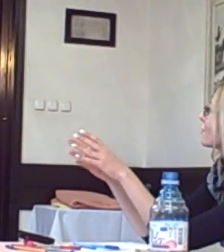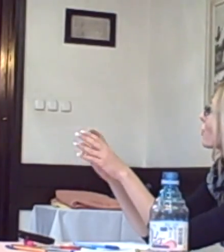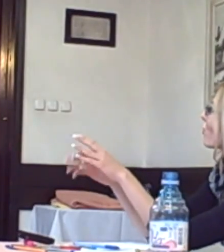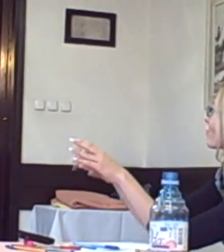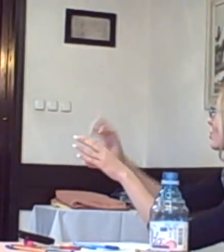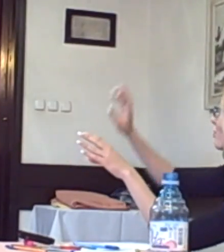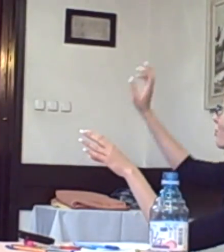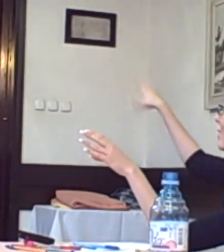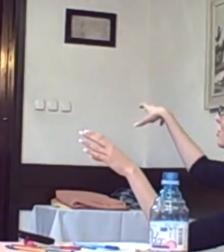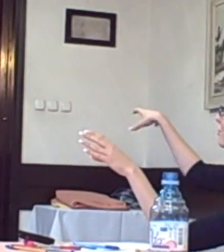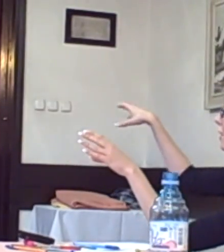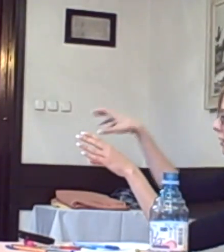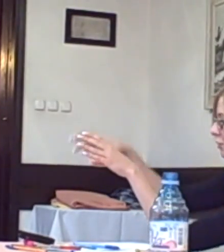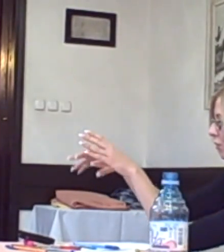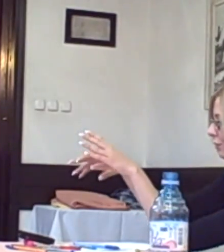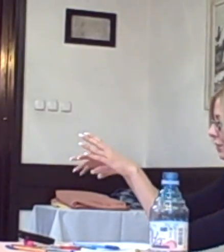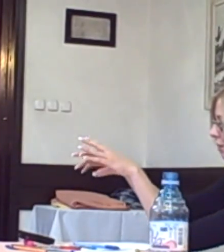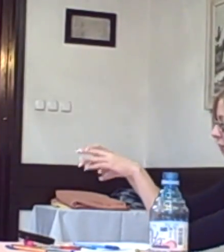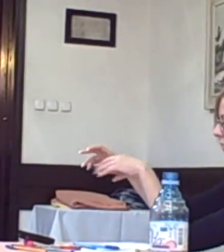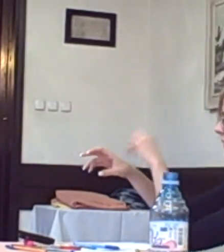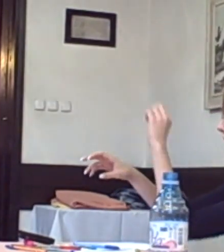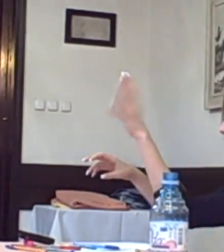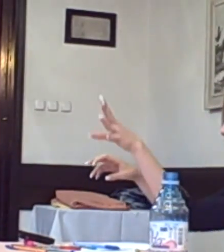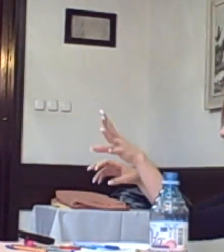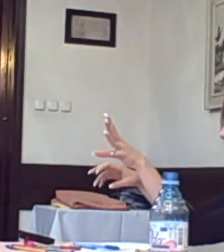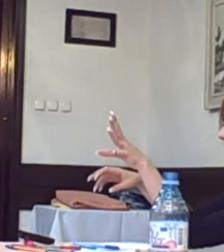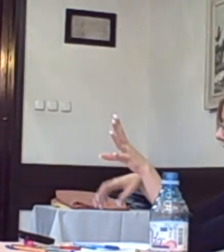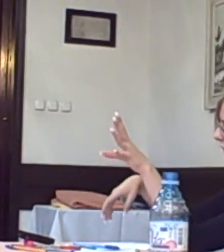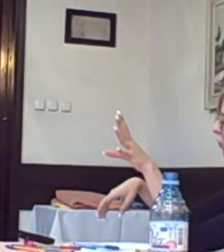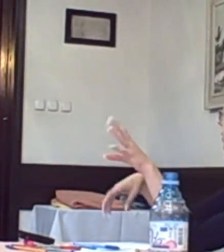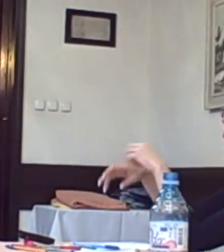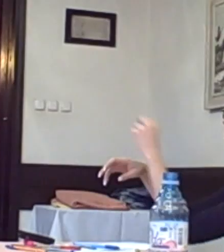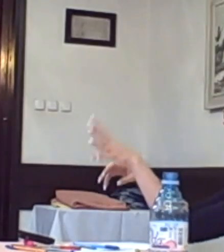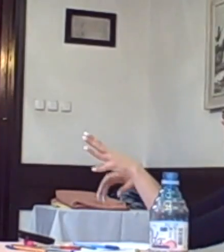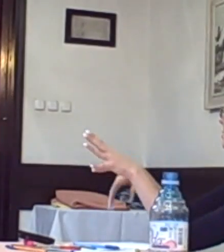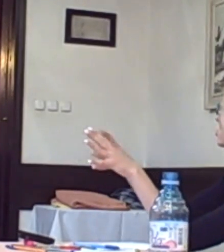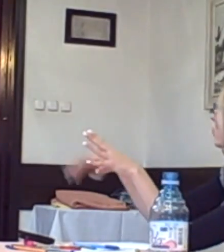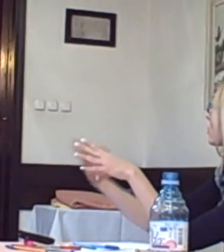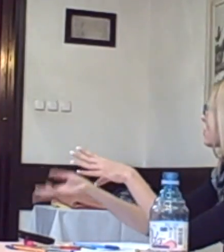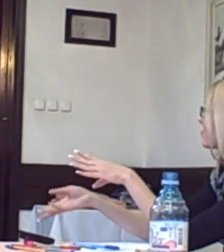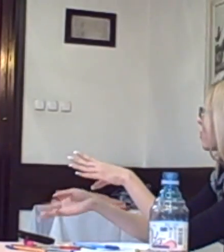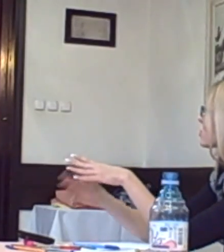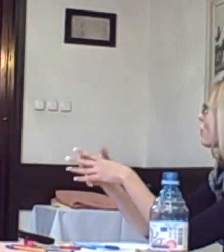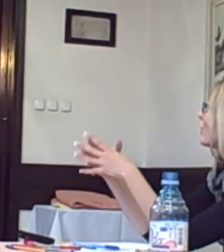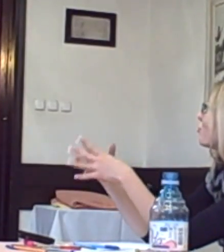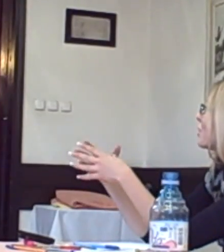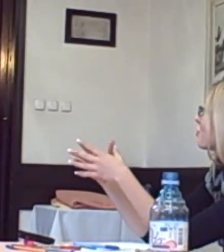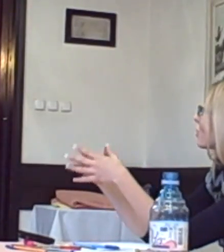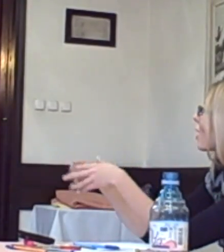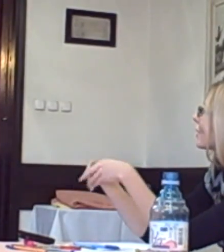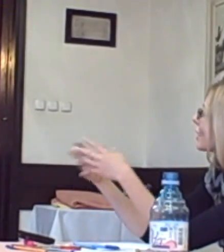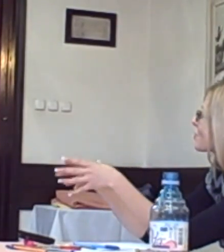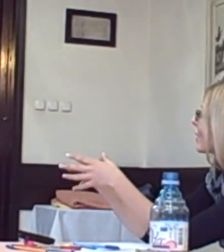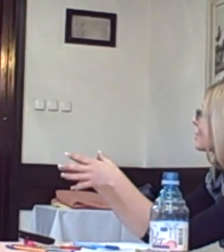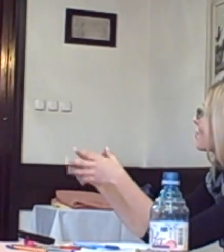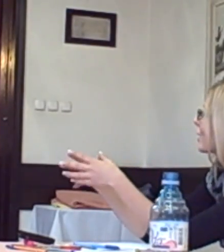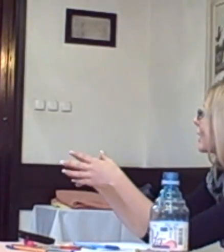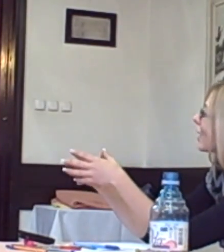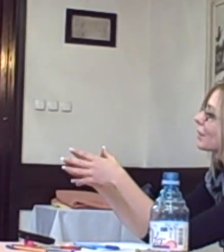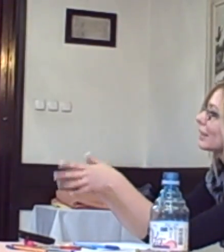from the, for example, pension fund, or, for example, like, or insurance and so on and so forth. So if people are not spending money, I mean,